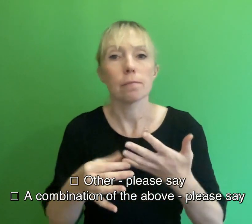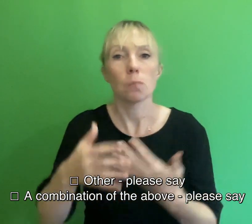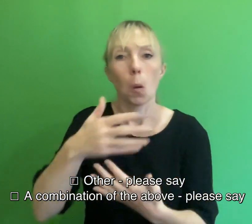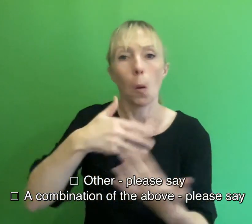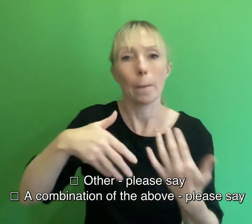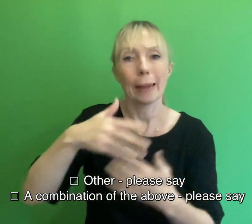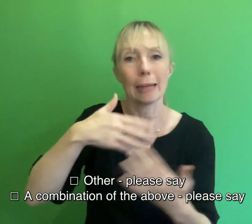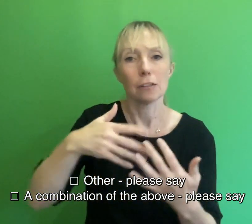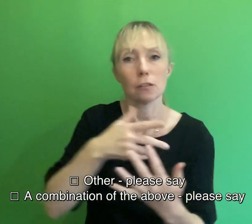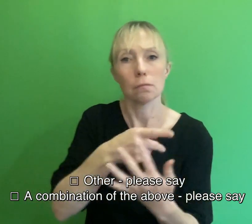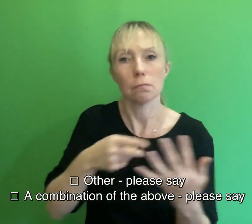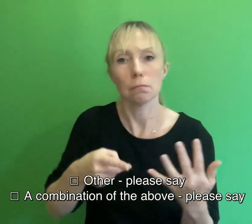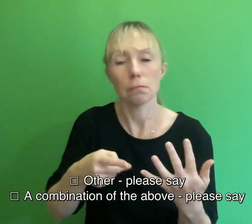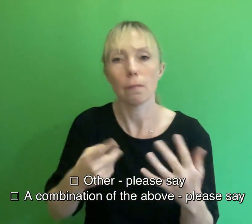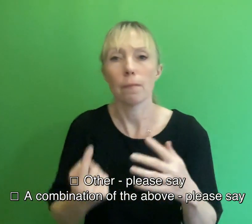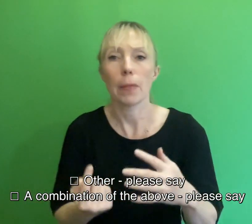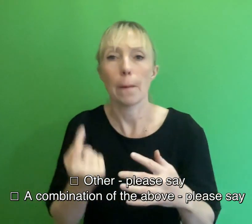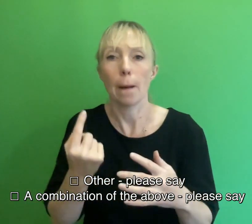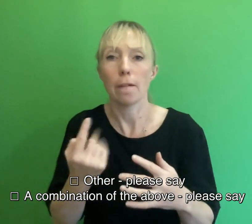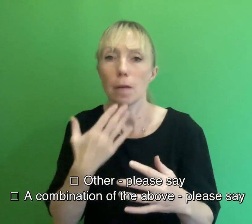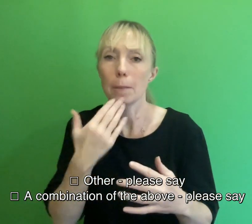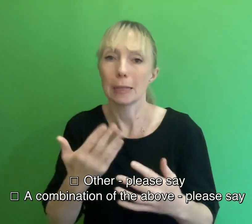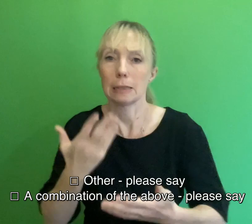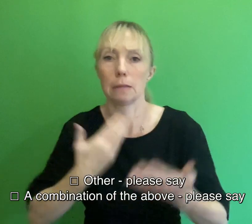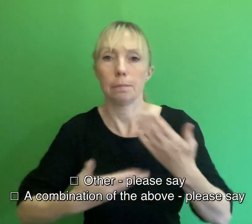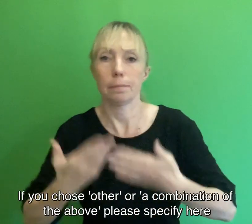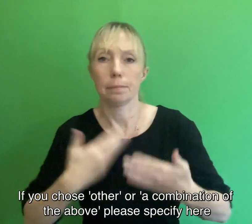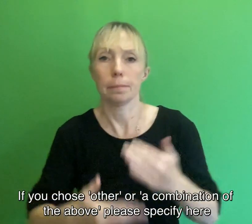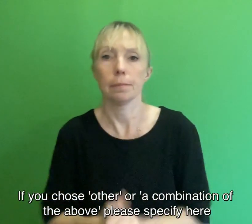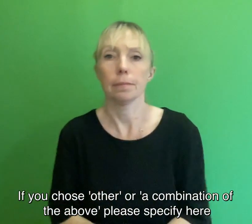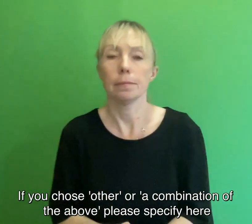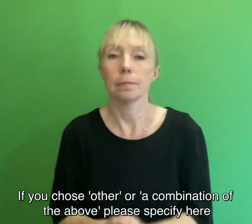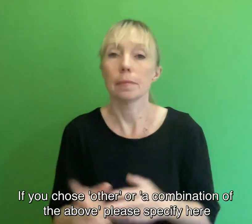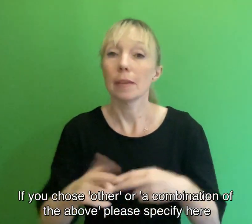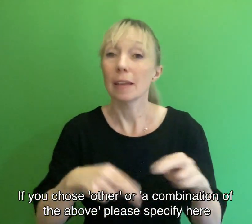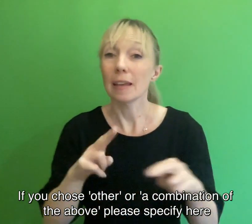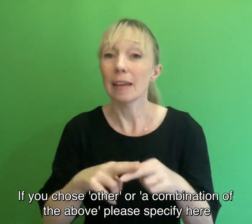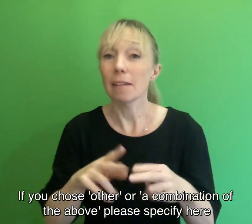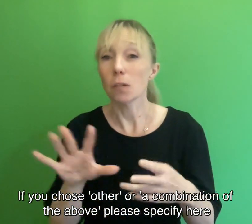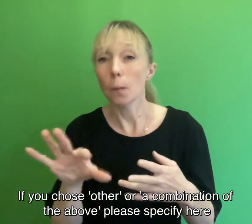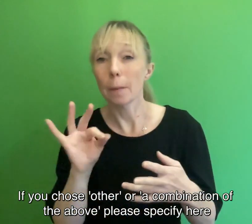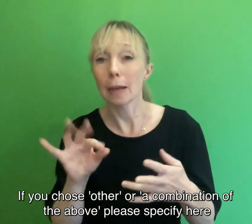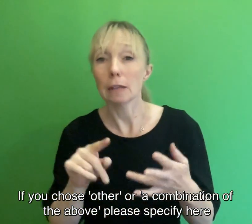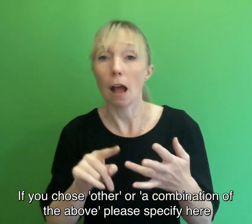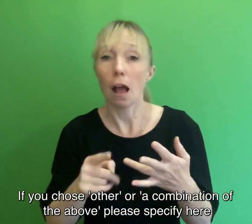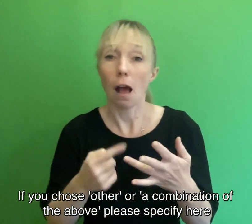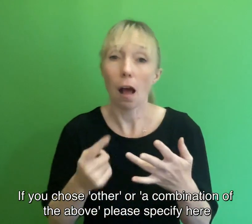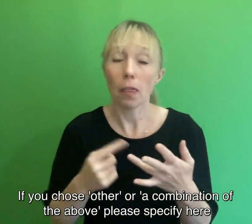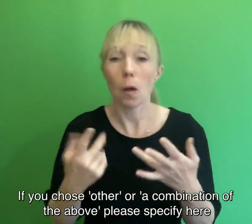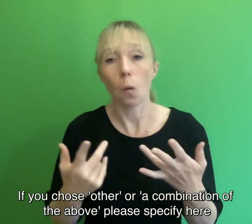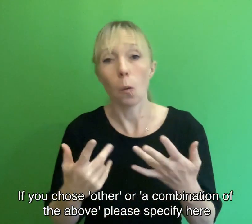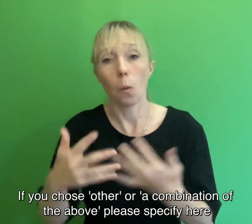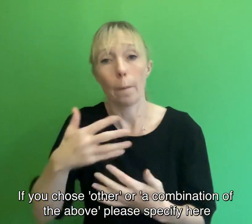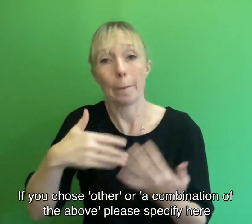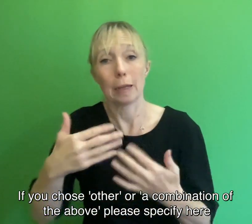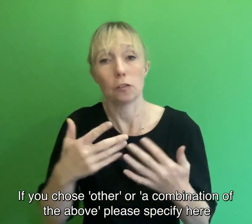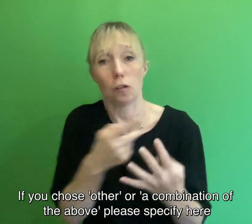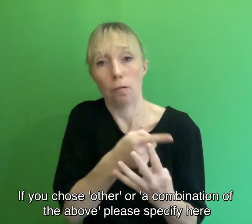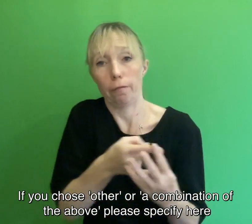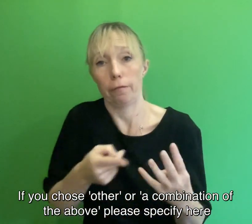Please say If you chose other or a combination of the above, please specify here.